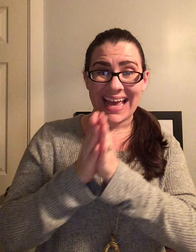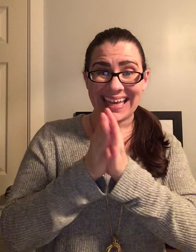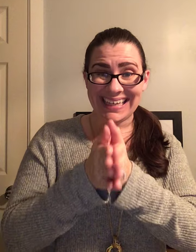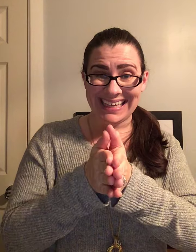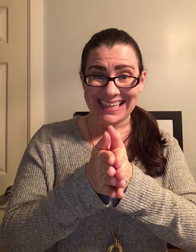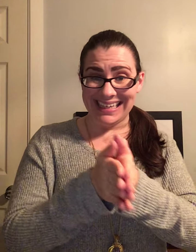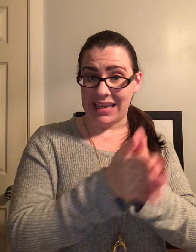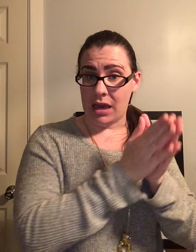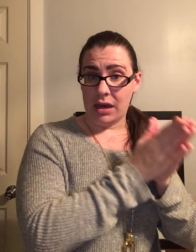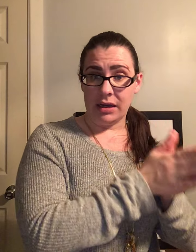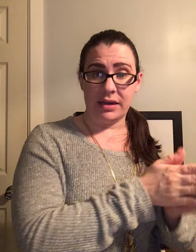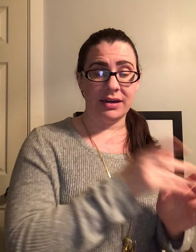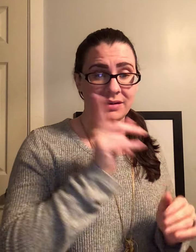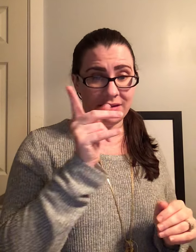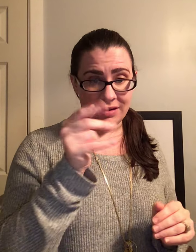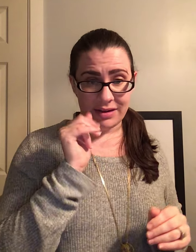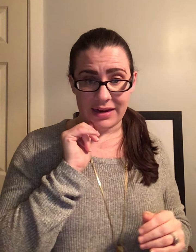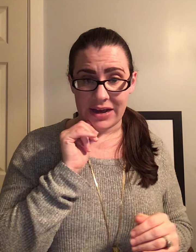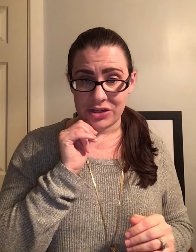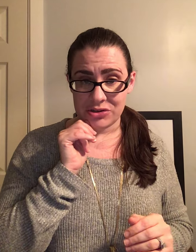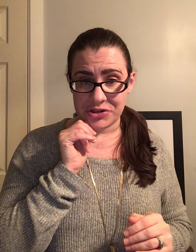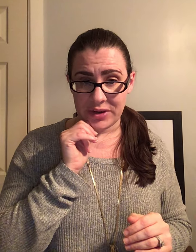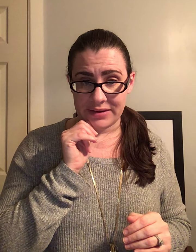E. K. Now you do it.